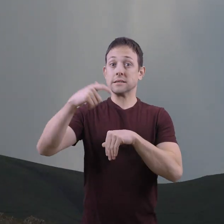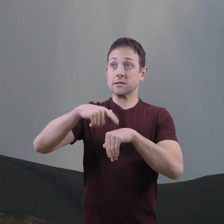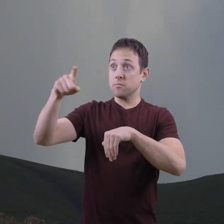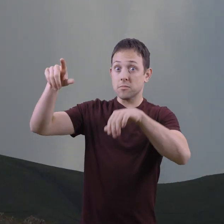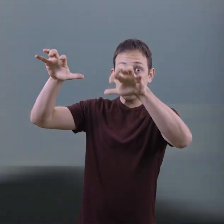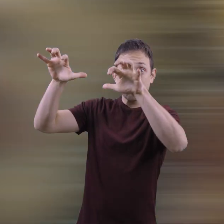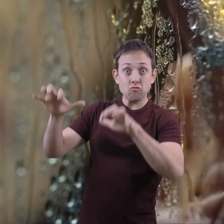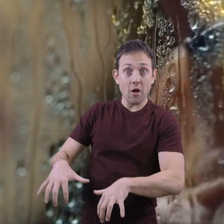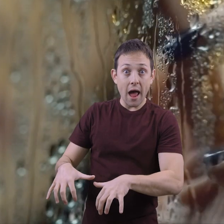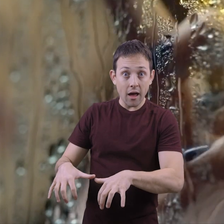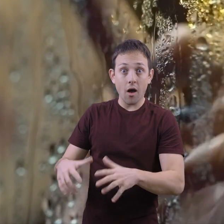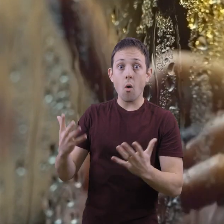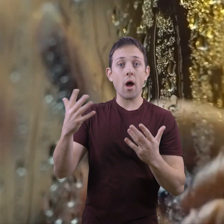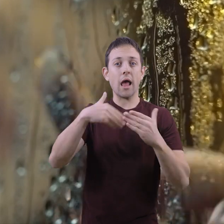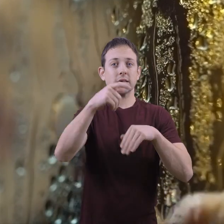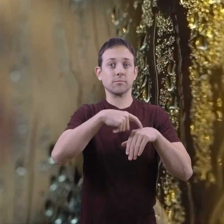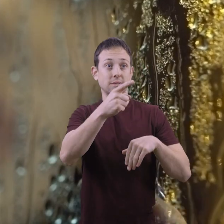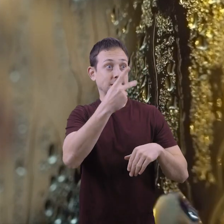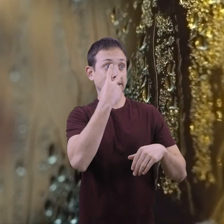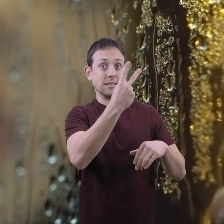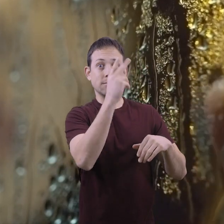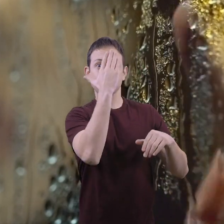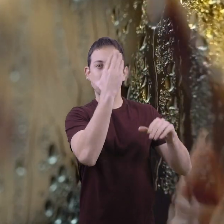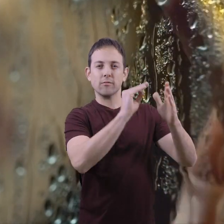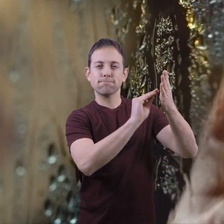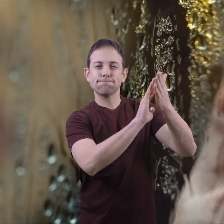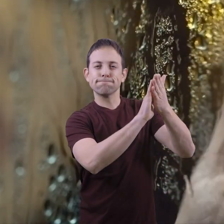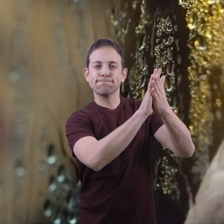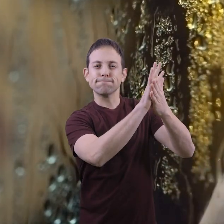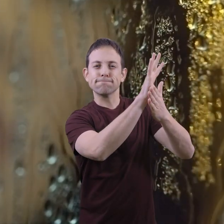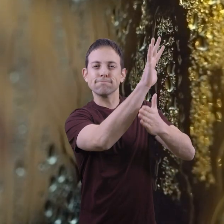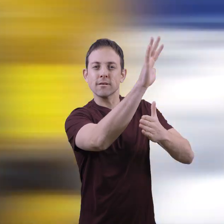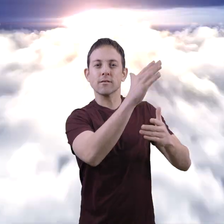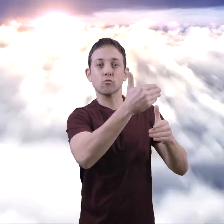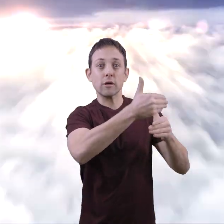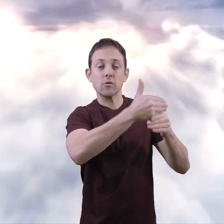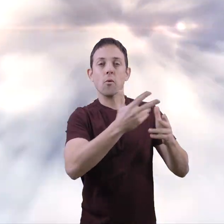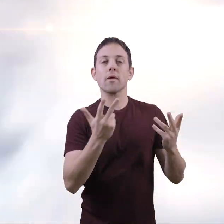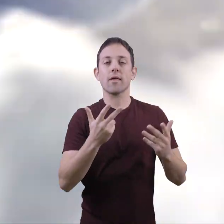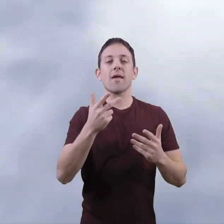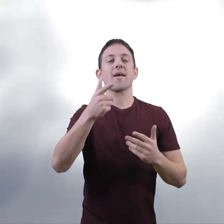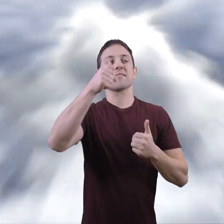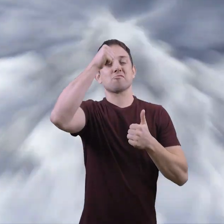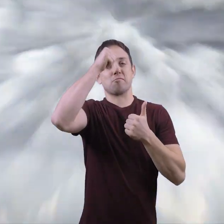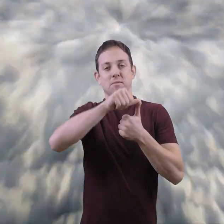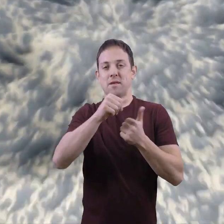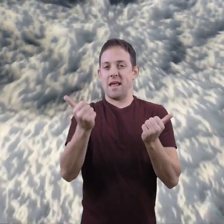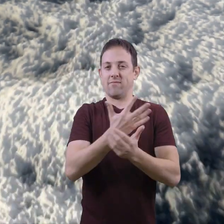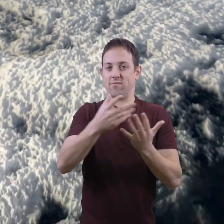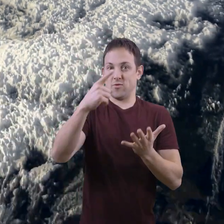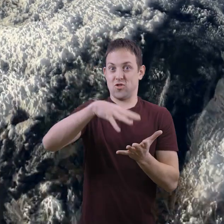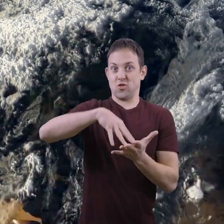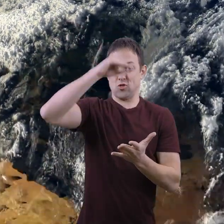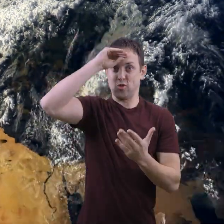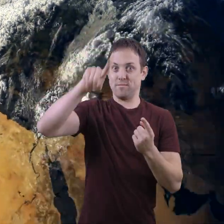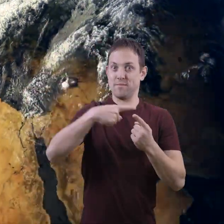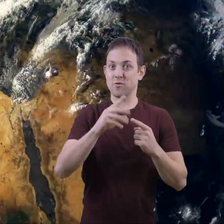or the next time you see a foggy window or mirror, you can remember everything you learned about the water cycle.